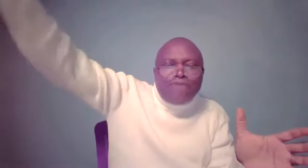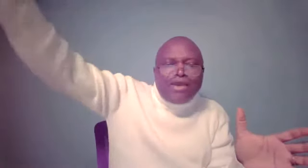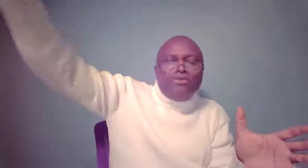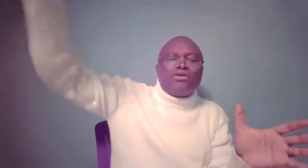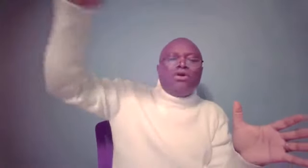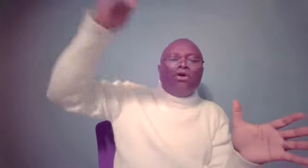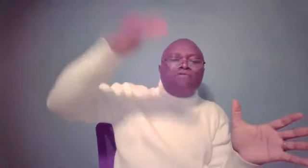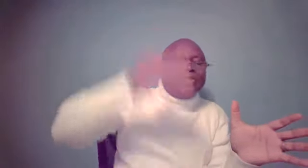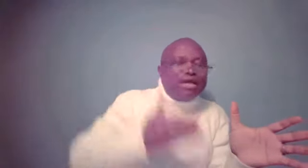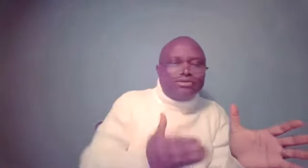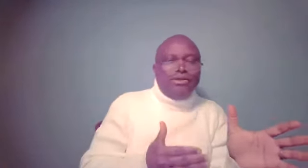phase of our destiny.